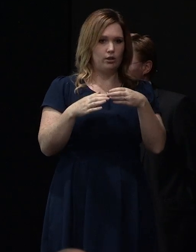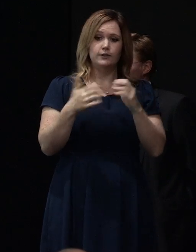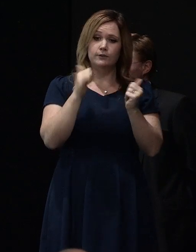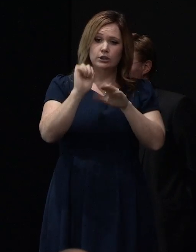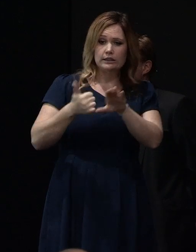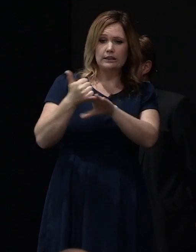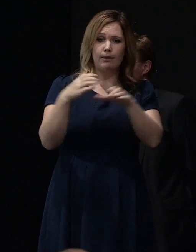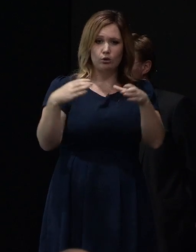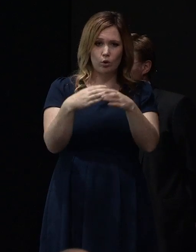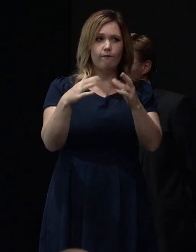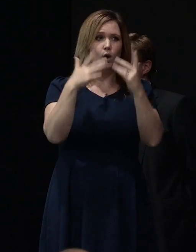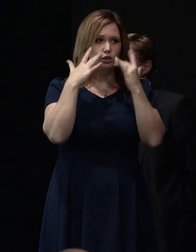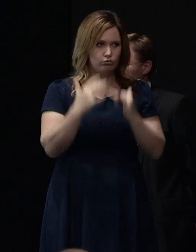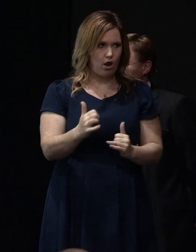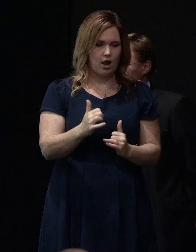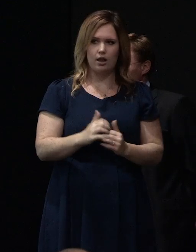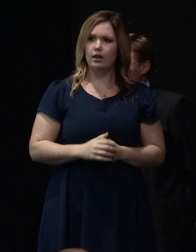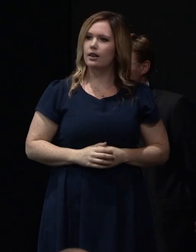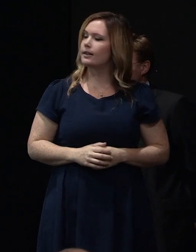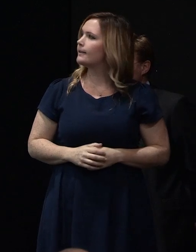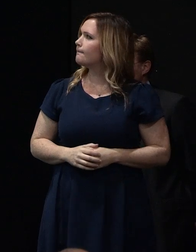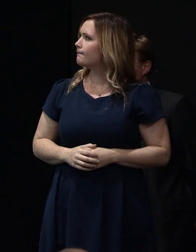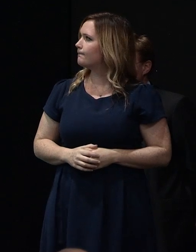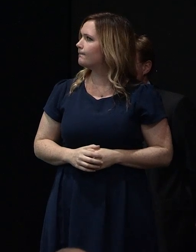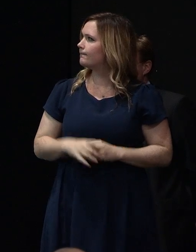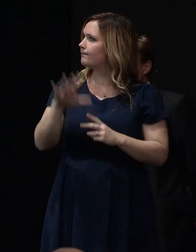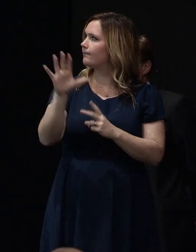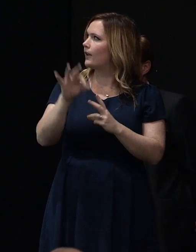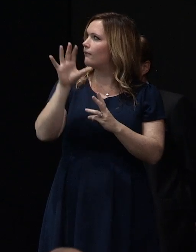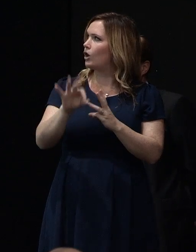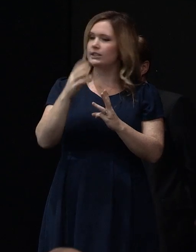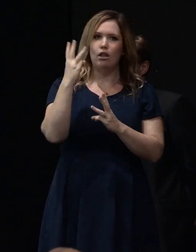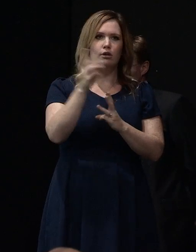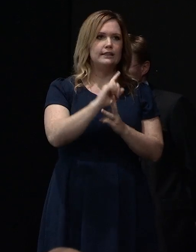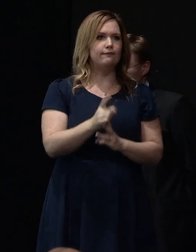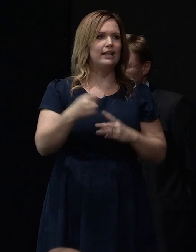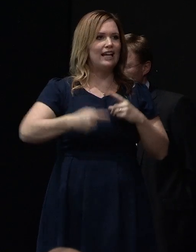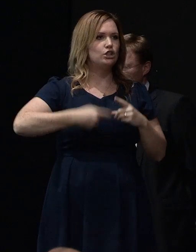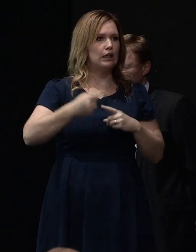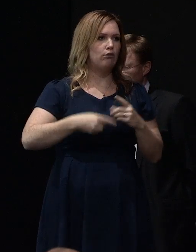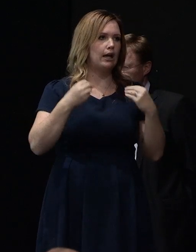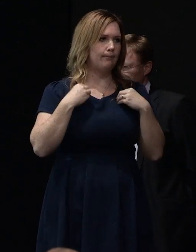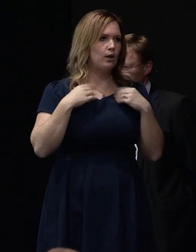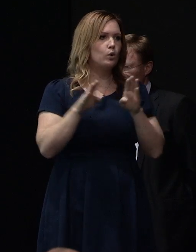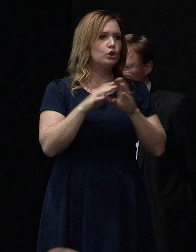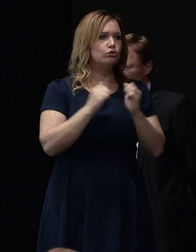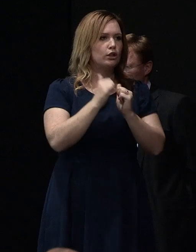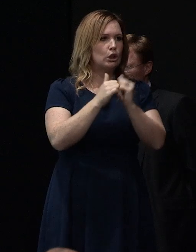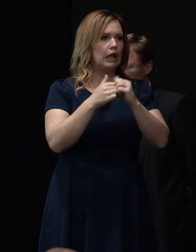invited three geotechnical engineering companies, two structural engineering companies,